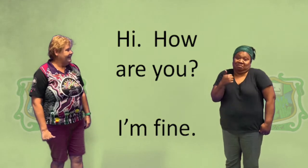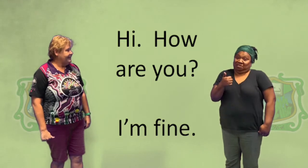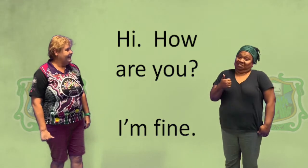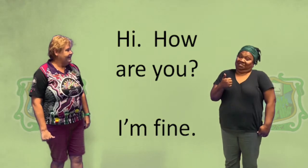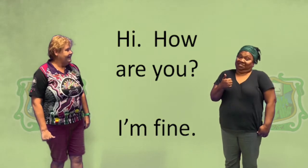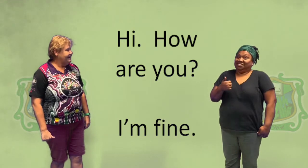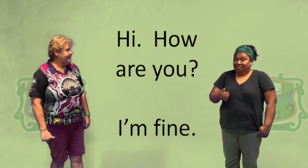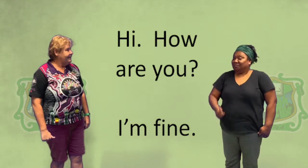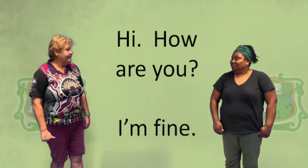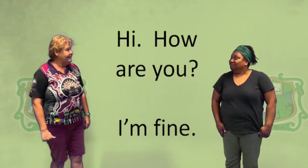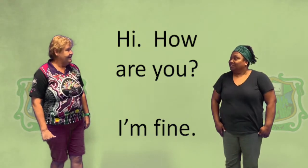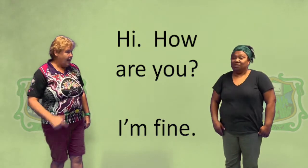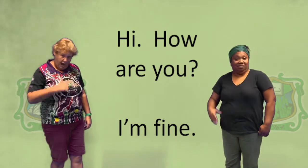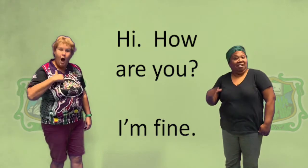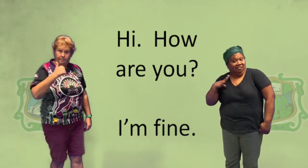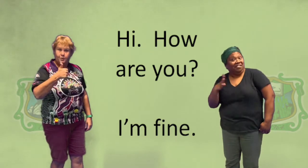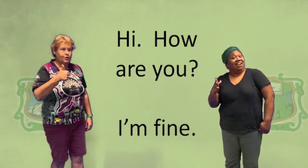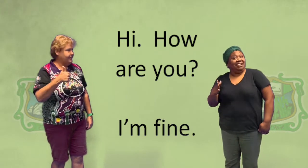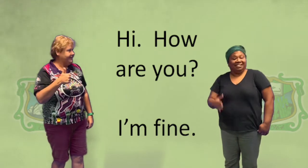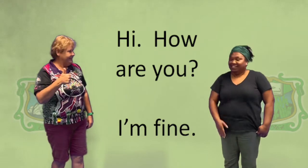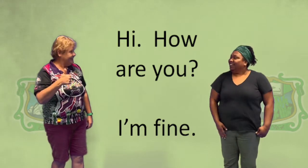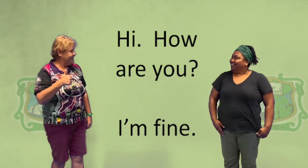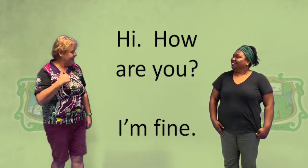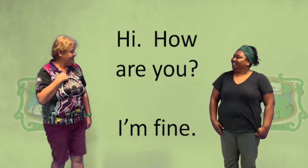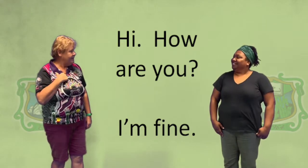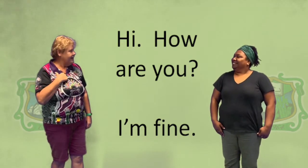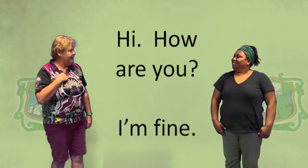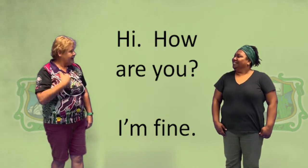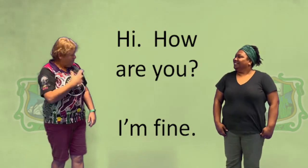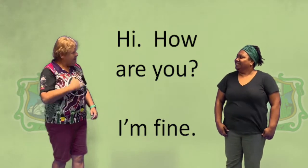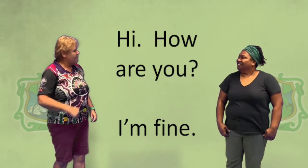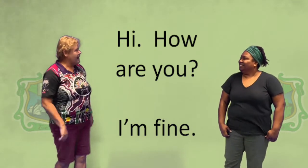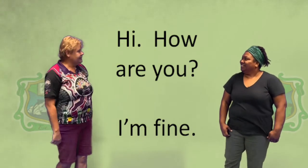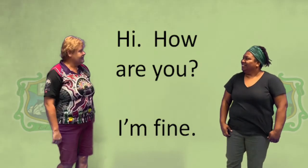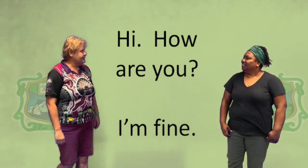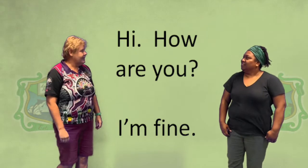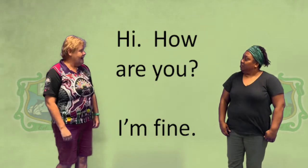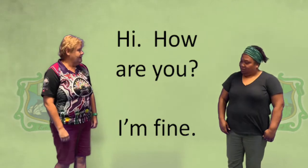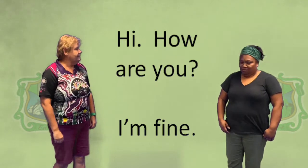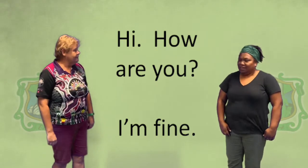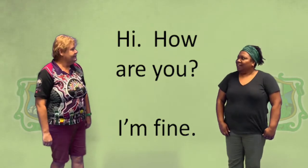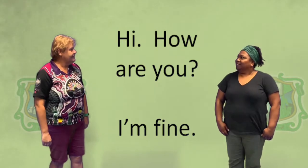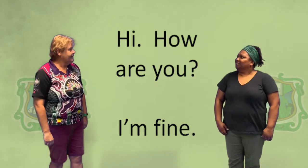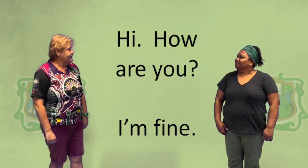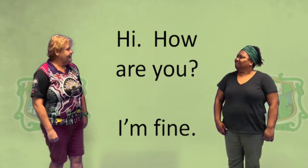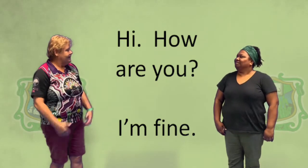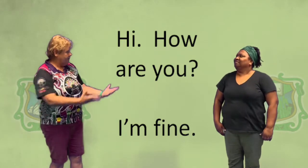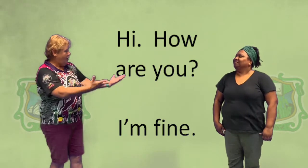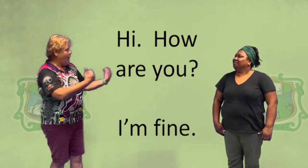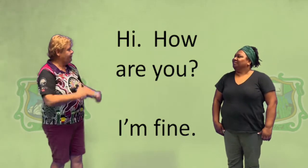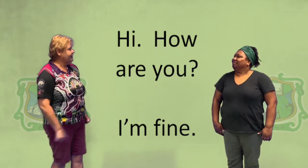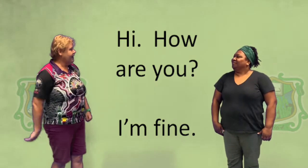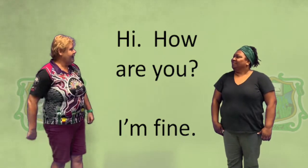good. I'm fine. Can we practice that? We can. Off you go.